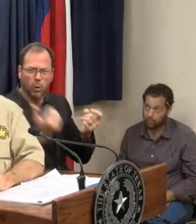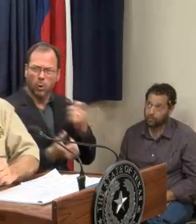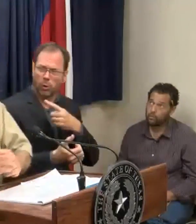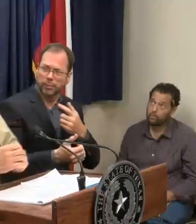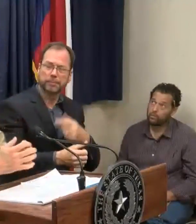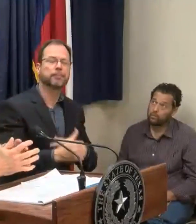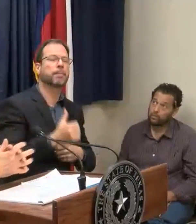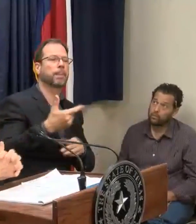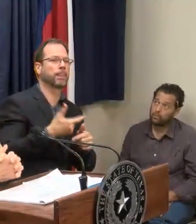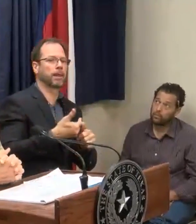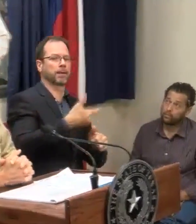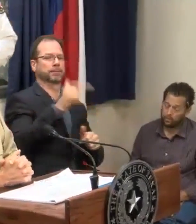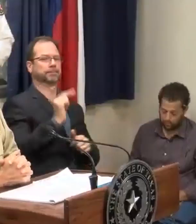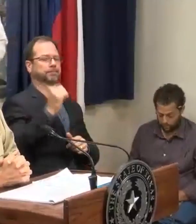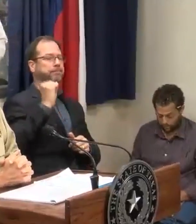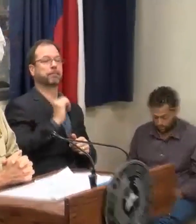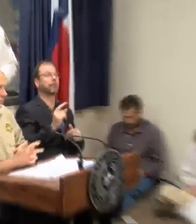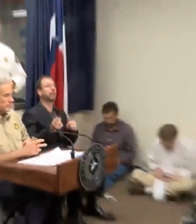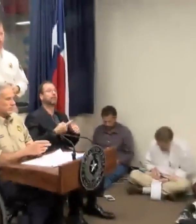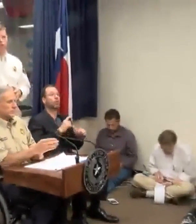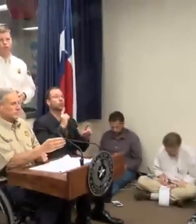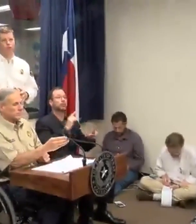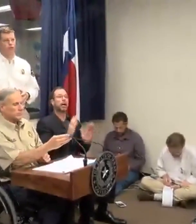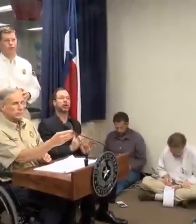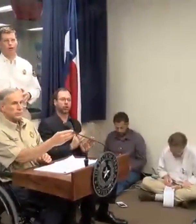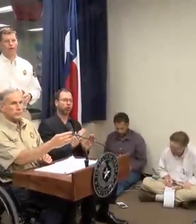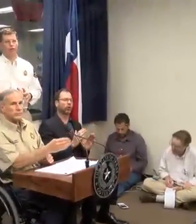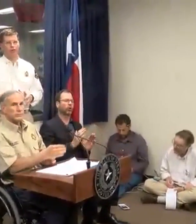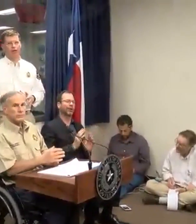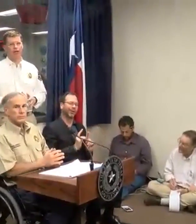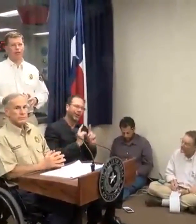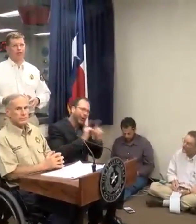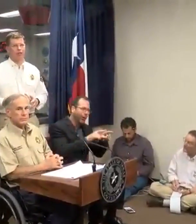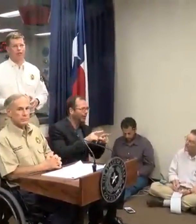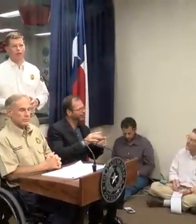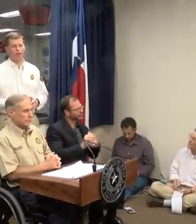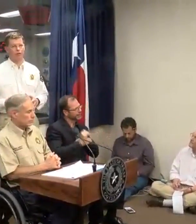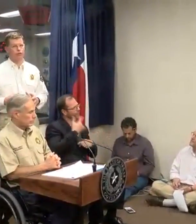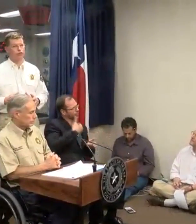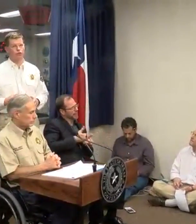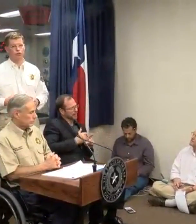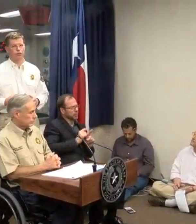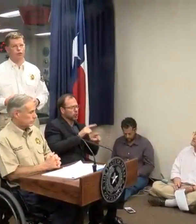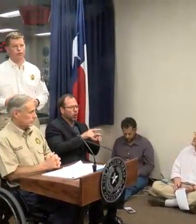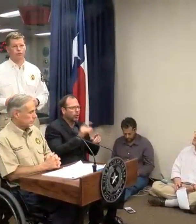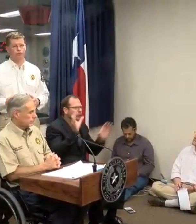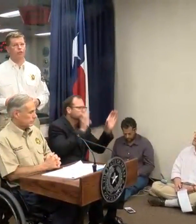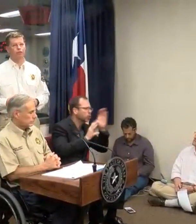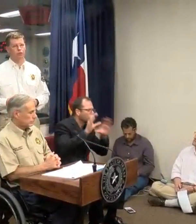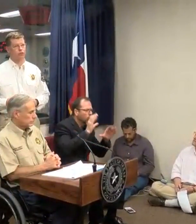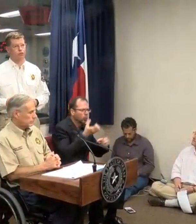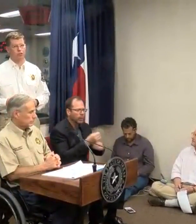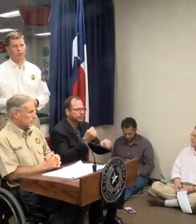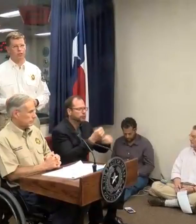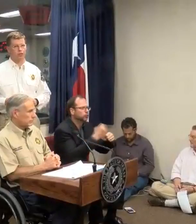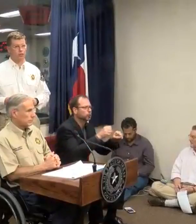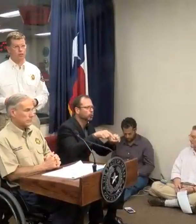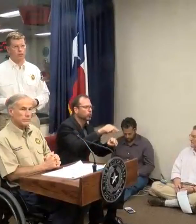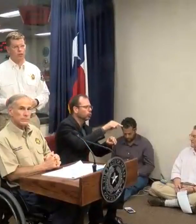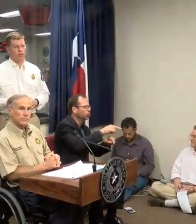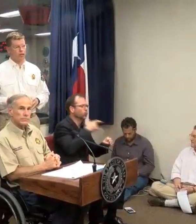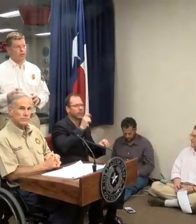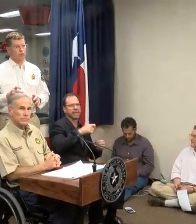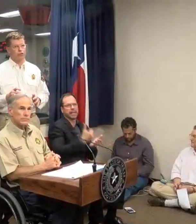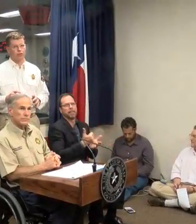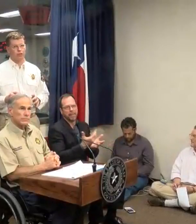So what's happening right now is our first responders are absolutely putting their lives on the line to get out there and do search and rescue for any of those that are still in need.